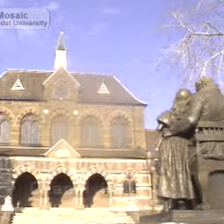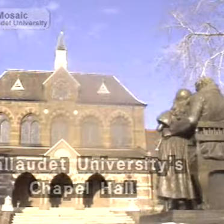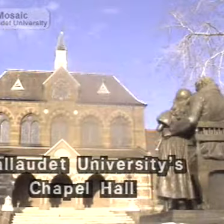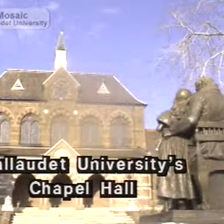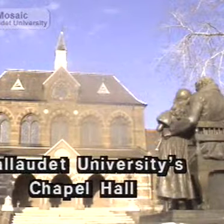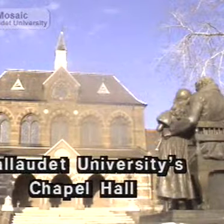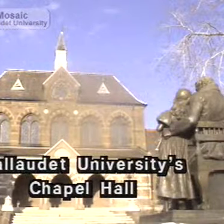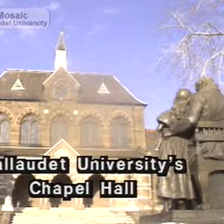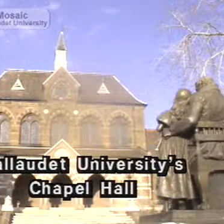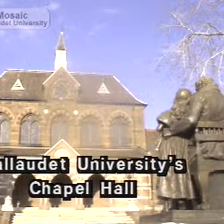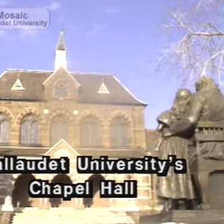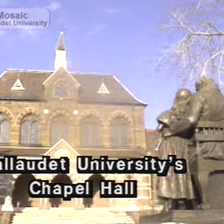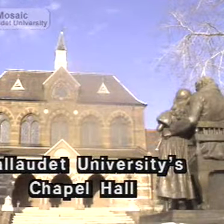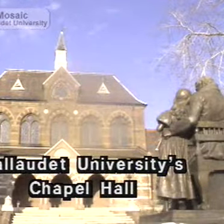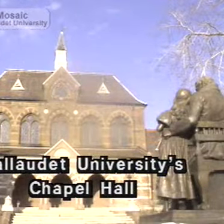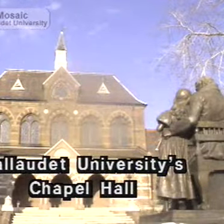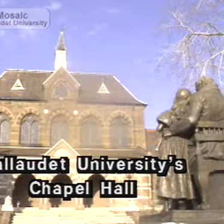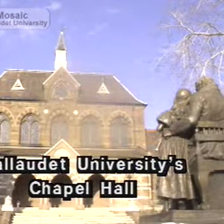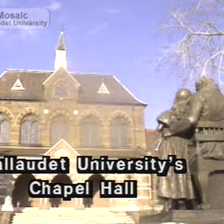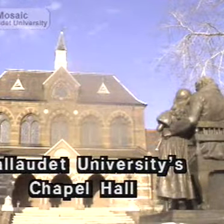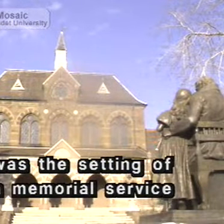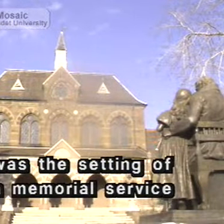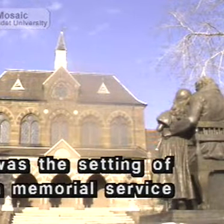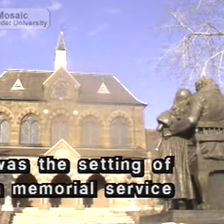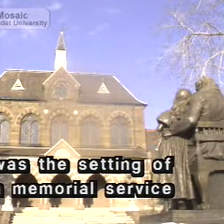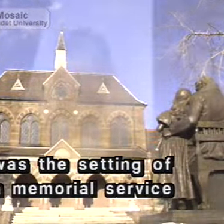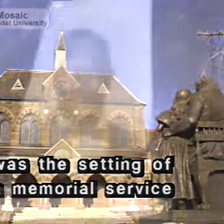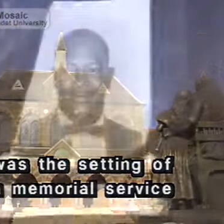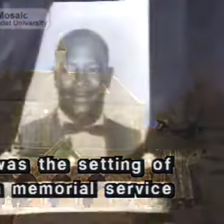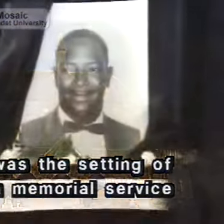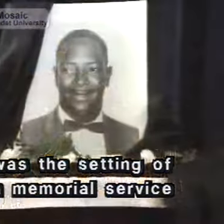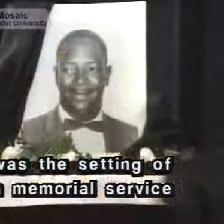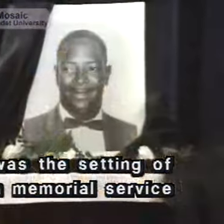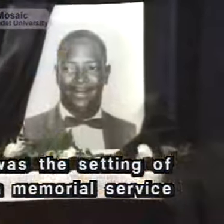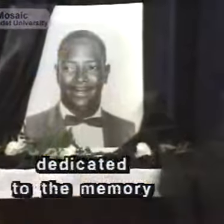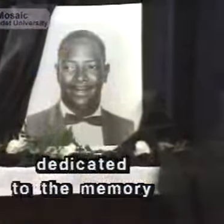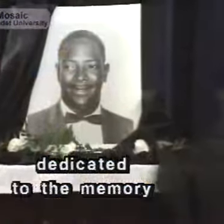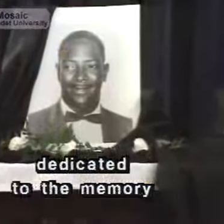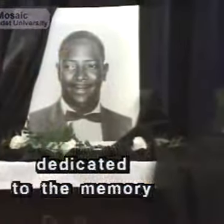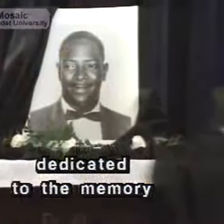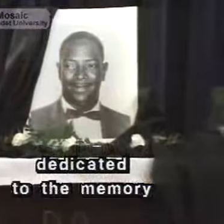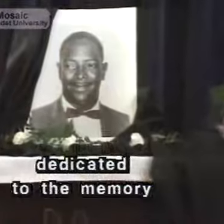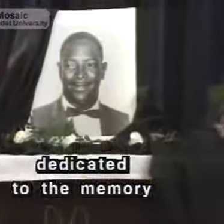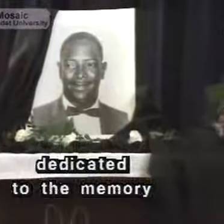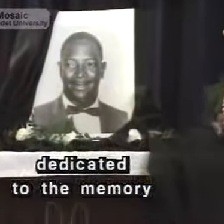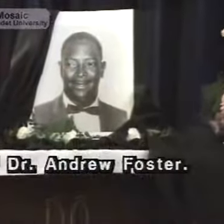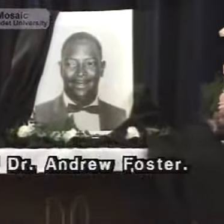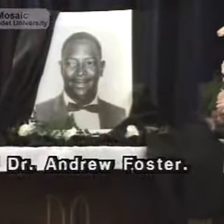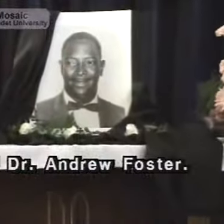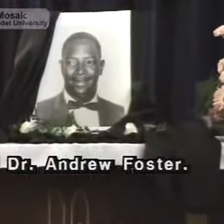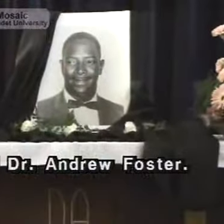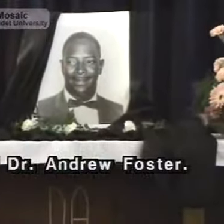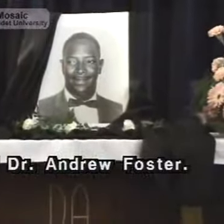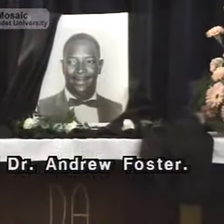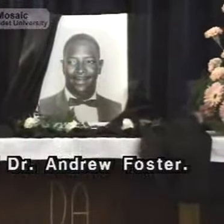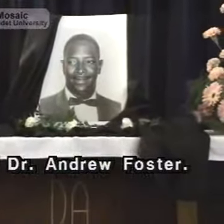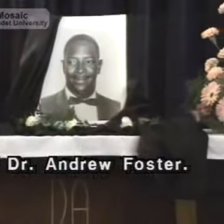Gallaudet University's Chapel Hall was the setting of a memorial service dedicated to the memory of Dr. Andrew Foster.